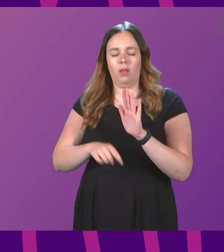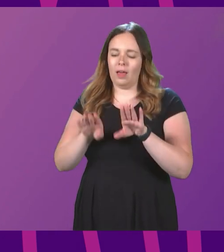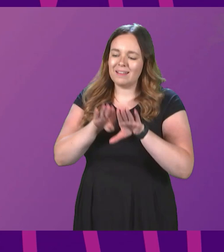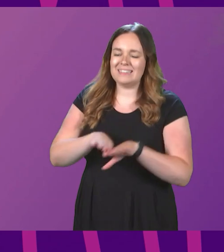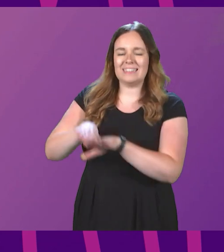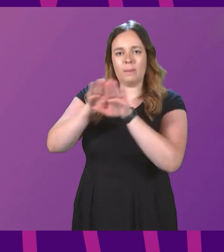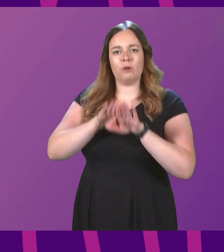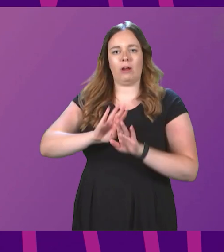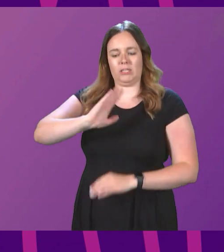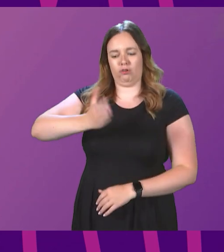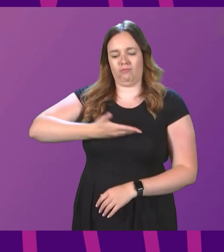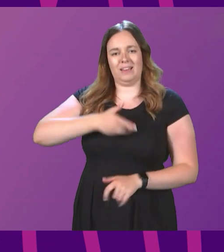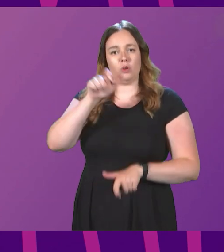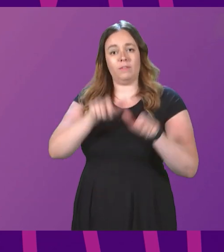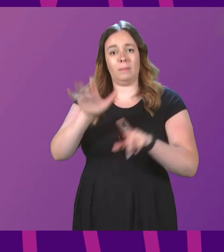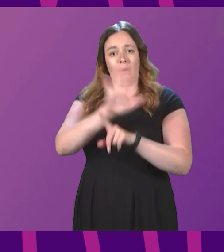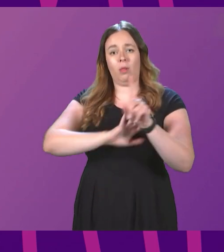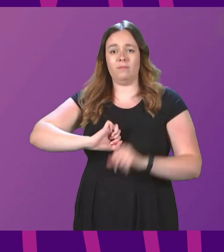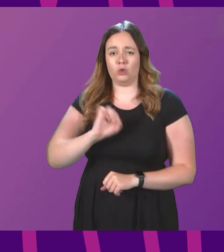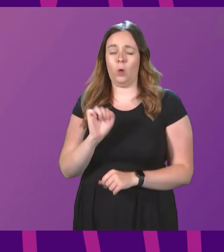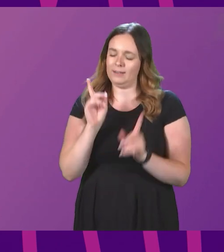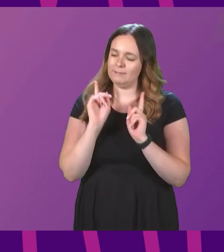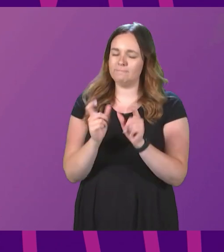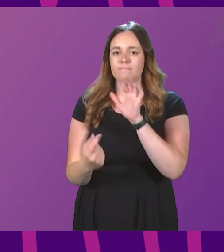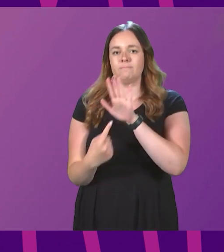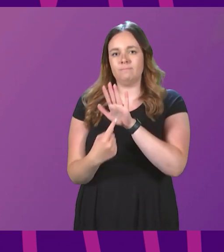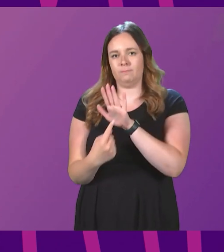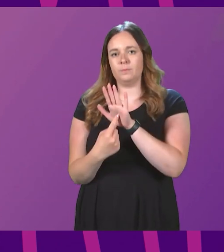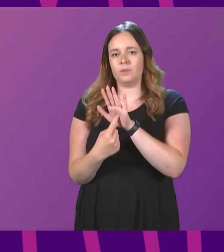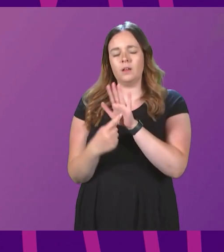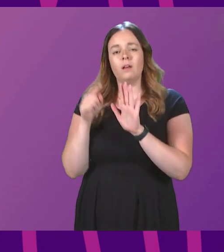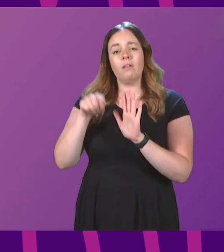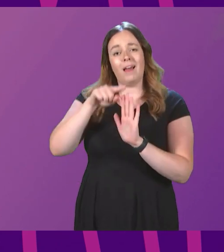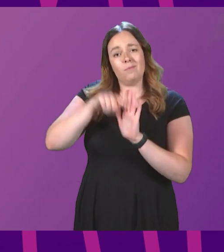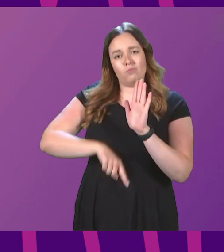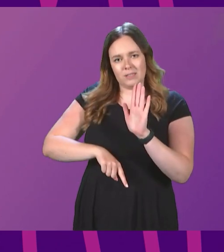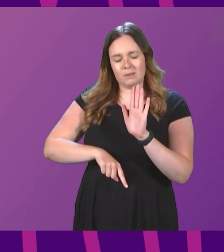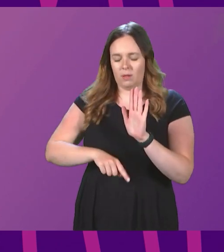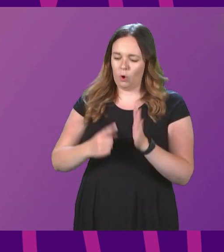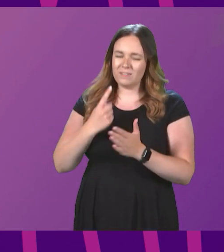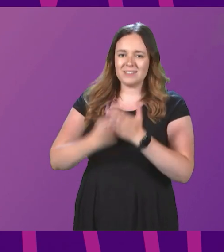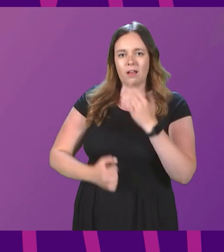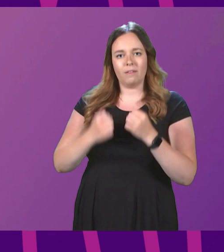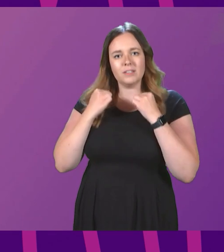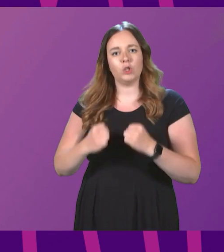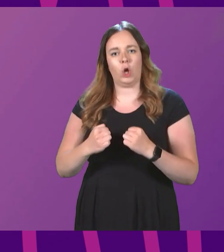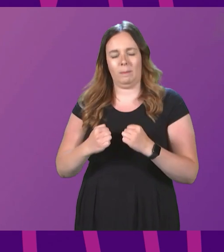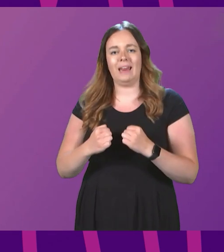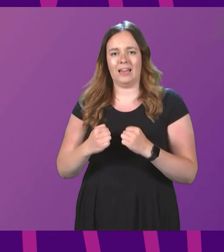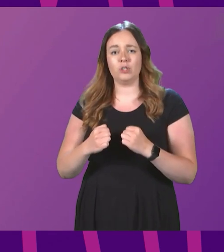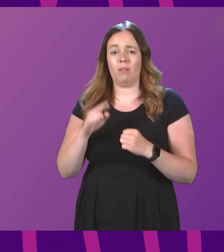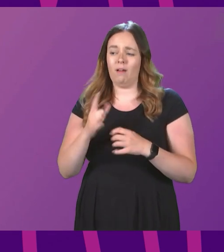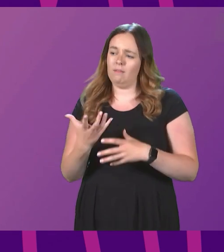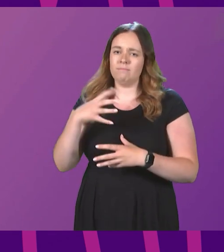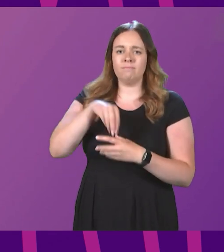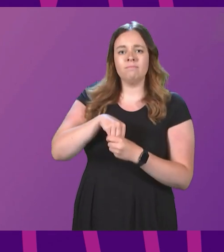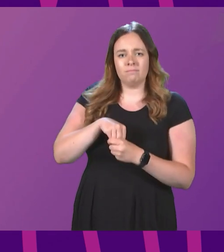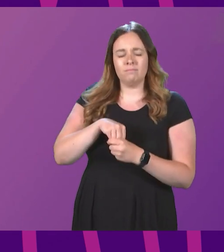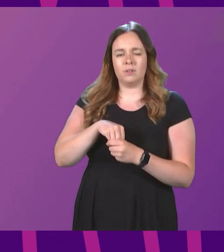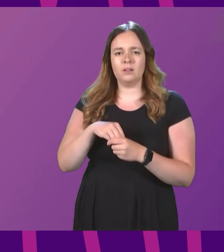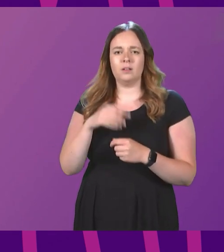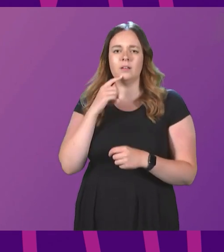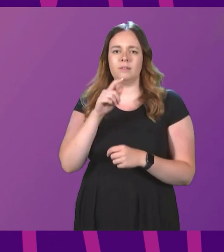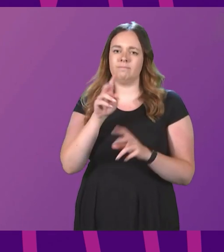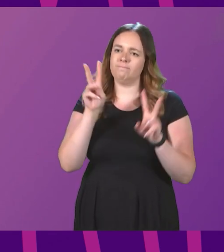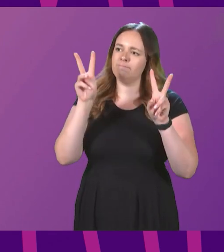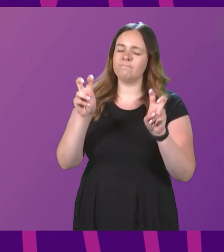rights of the people of Scotland are paramount. That principle of self-determination was encapsulated by these